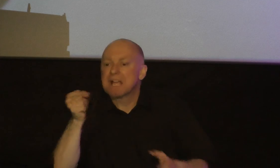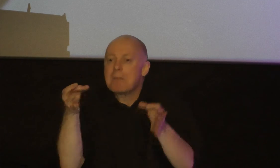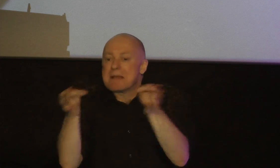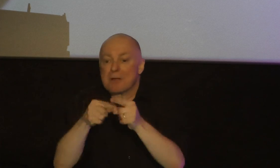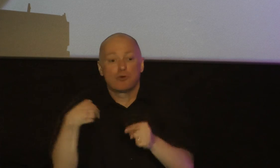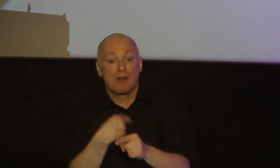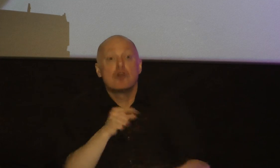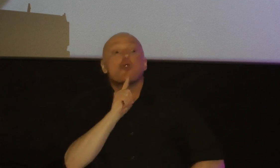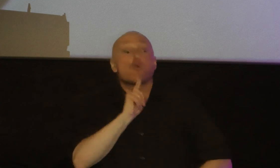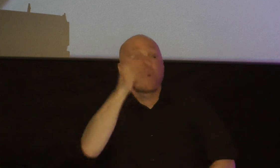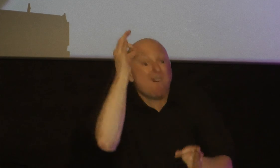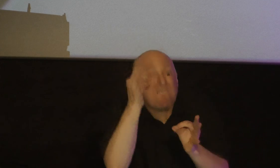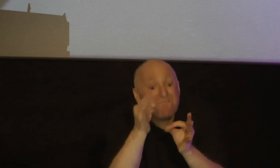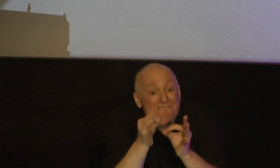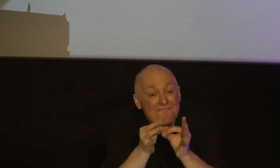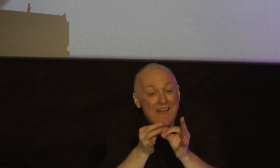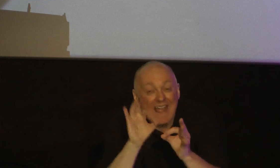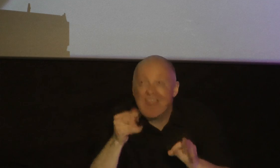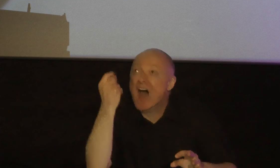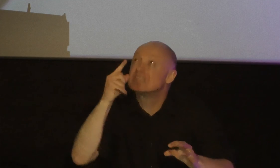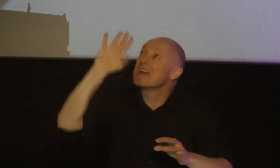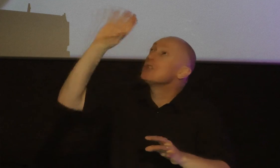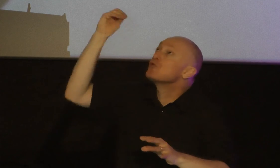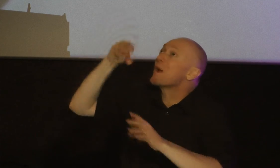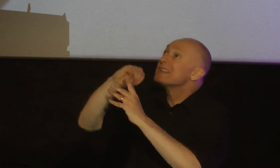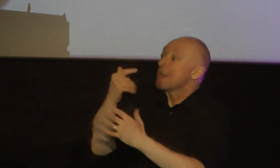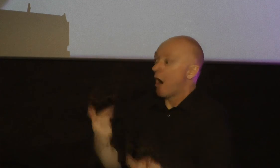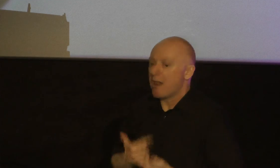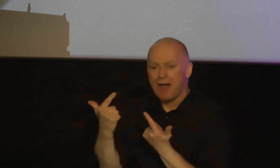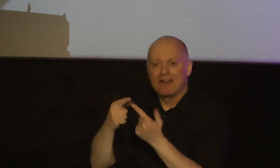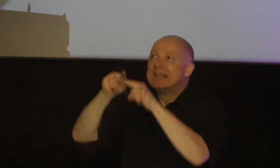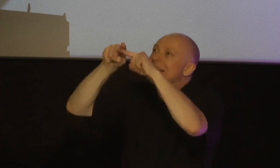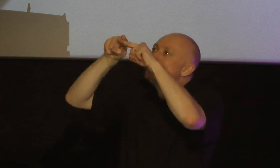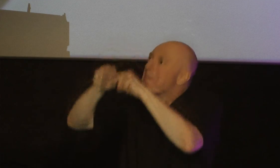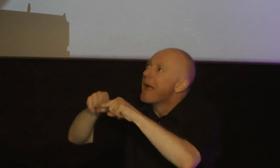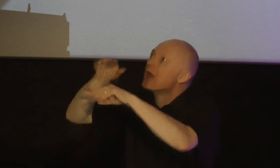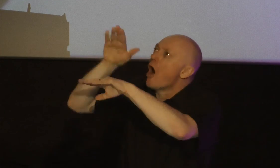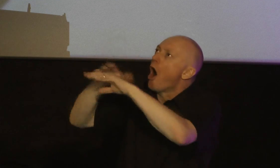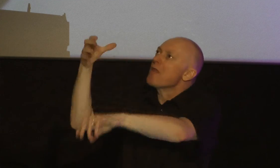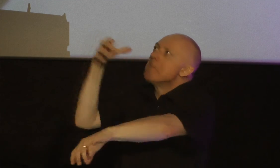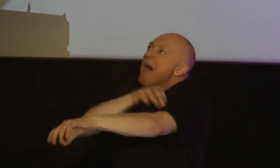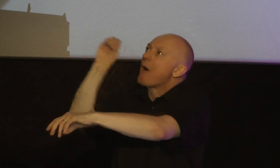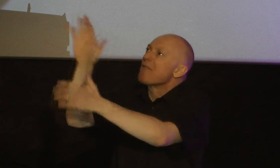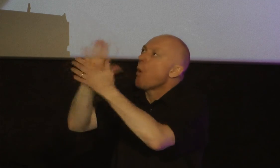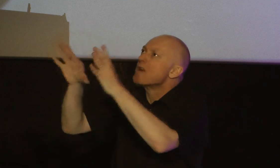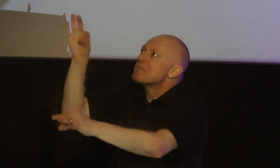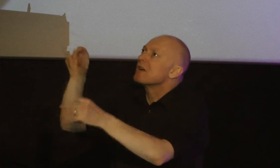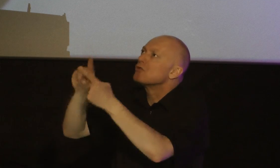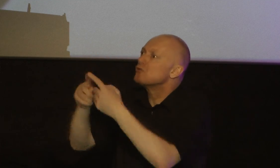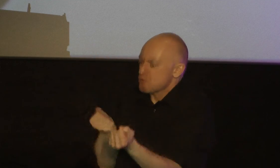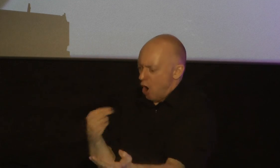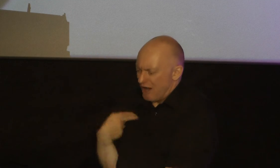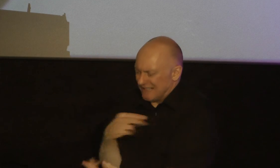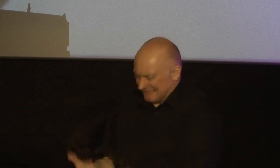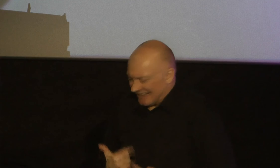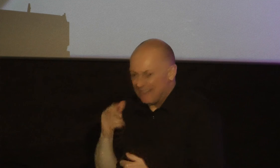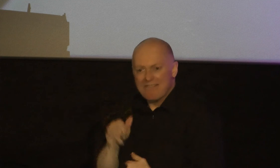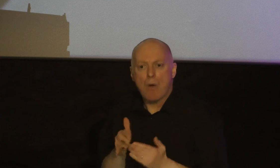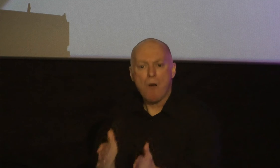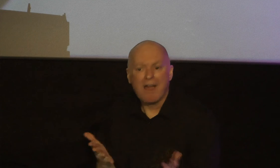real faith that understands the grace of God in our lives is dependent on the power of the Holy Spirit to cause us to live that way the way